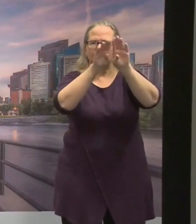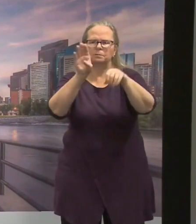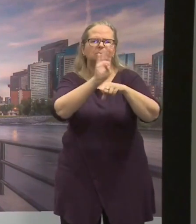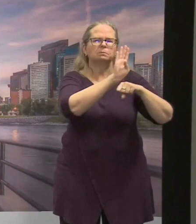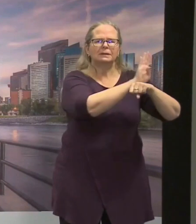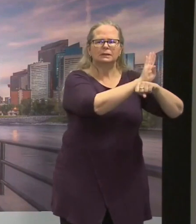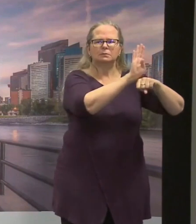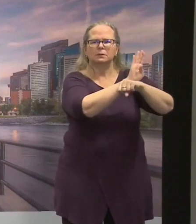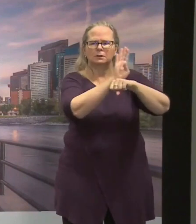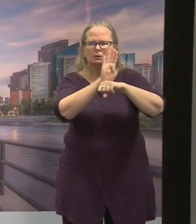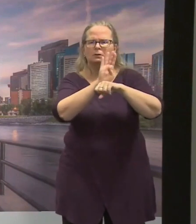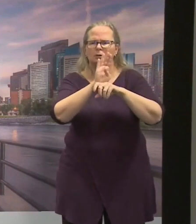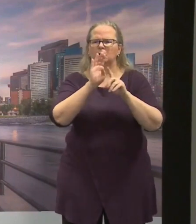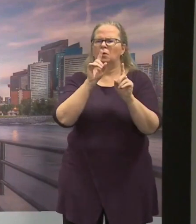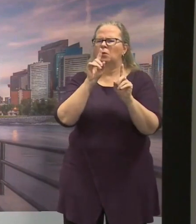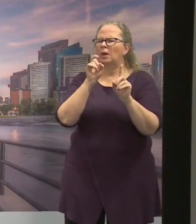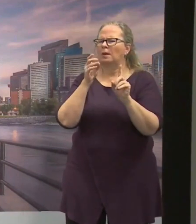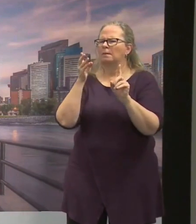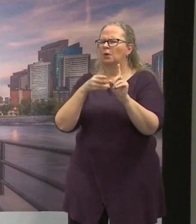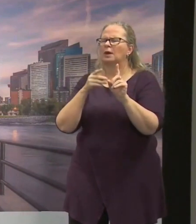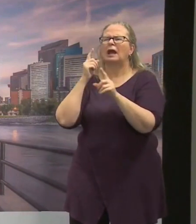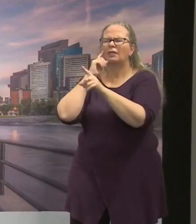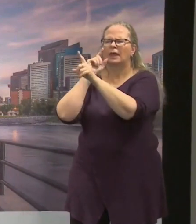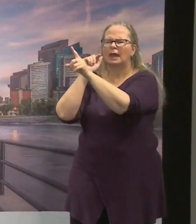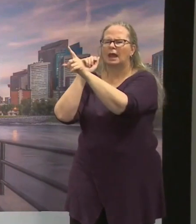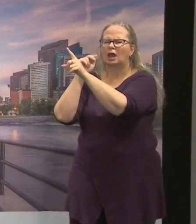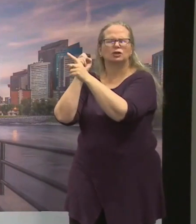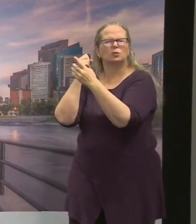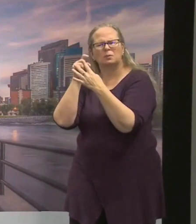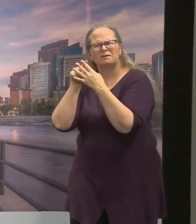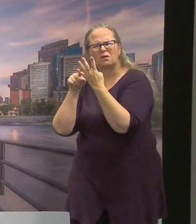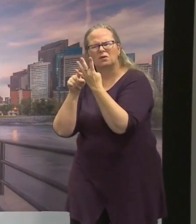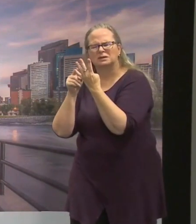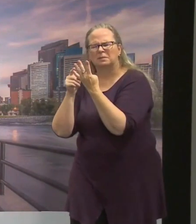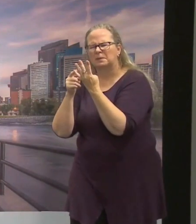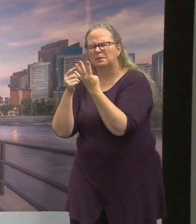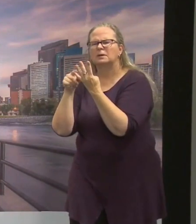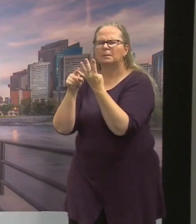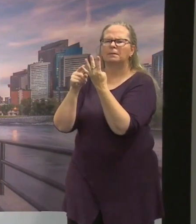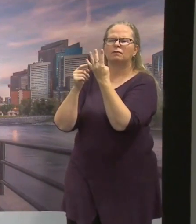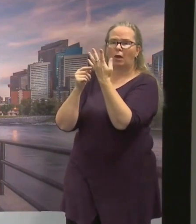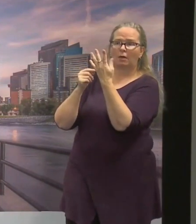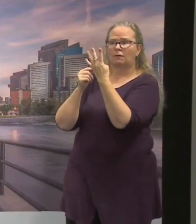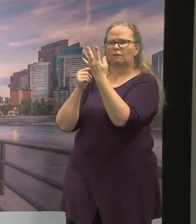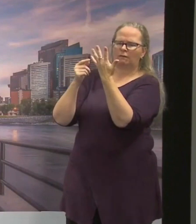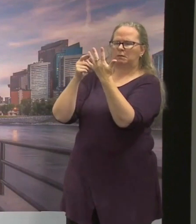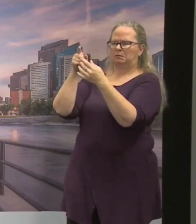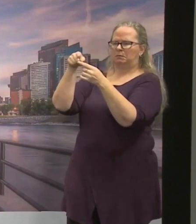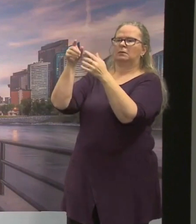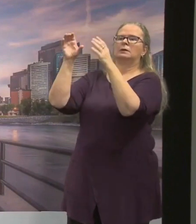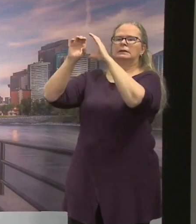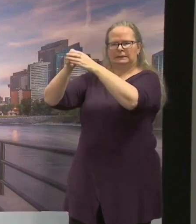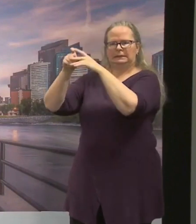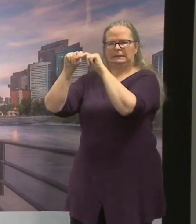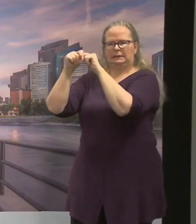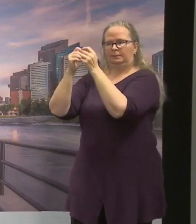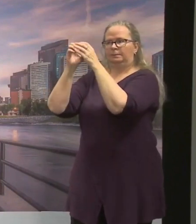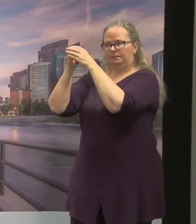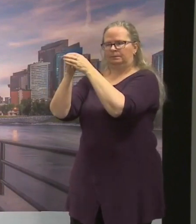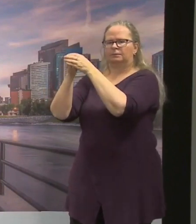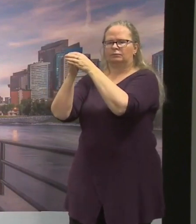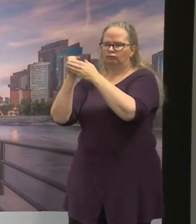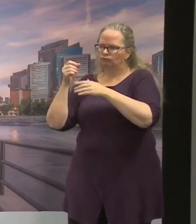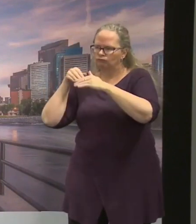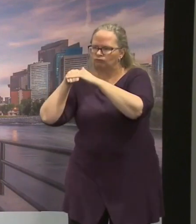Alberta Health Services. That team is going out, and, you know, I've had some great conversations